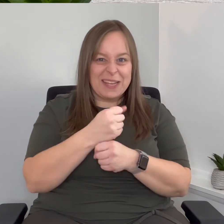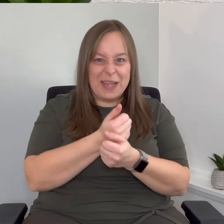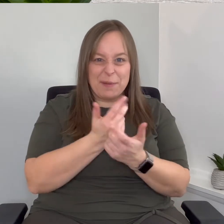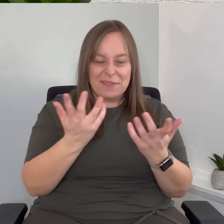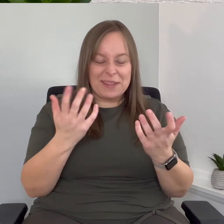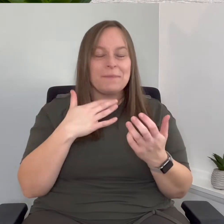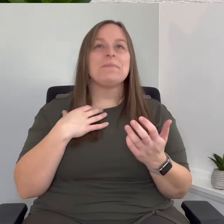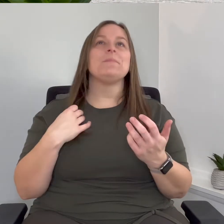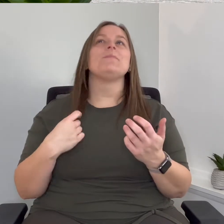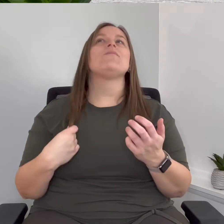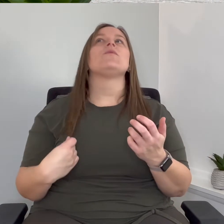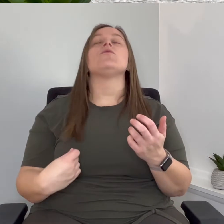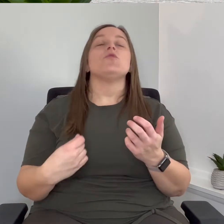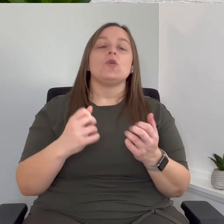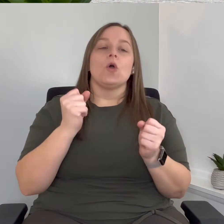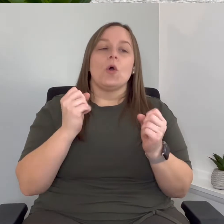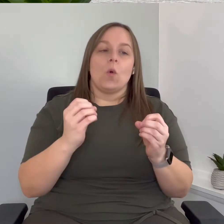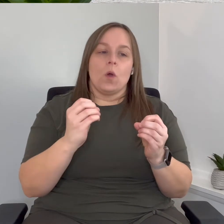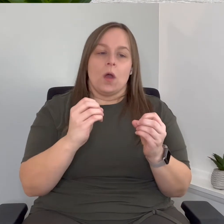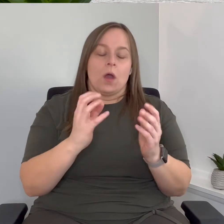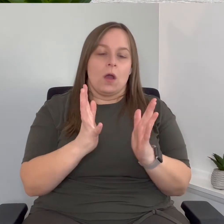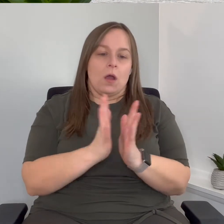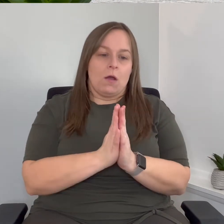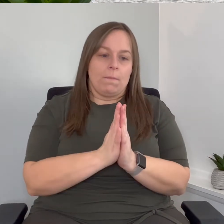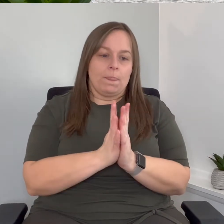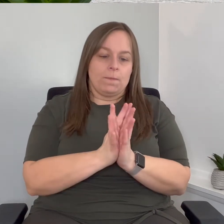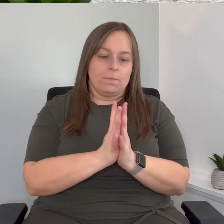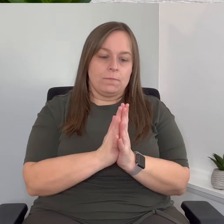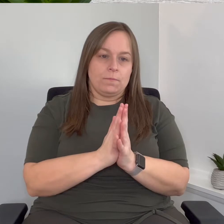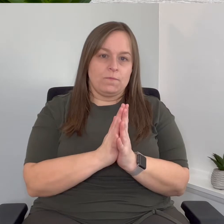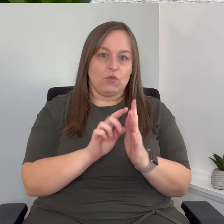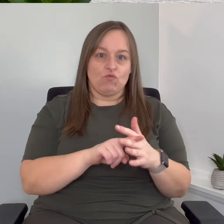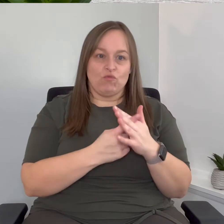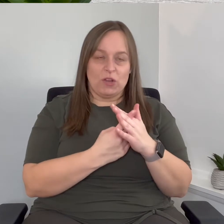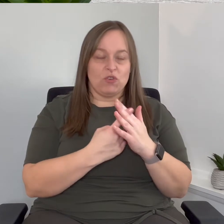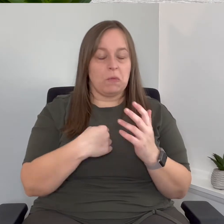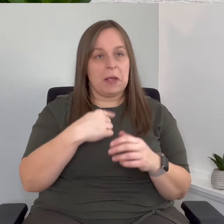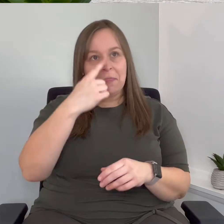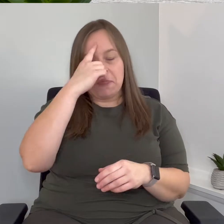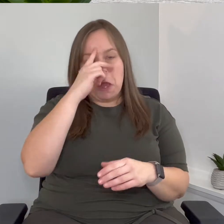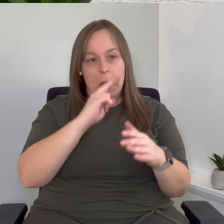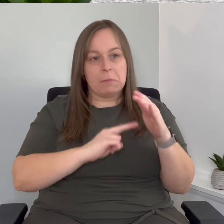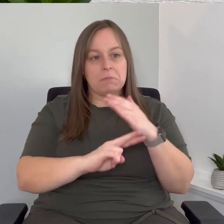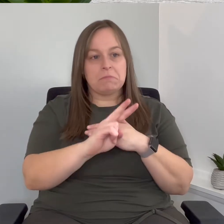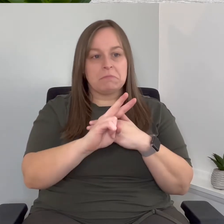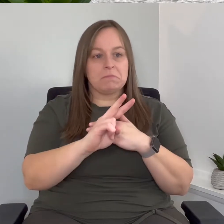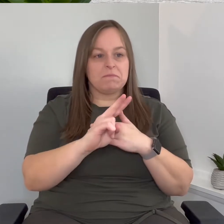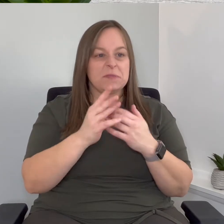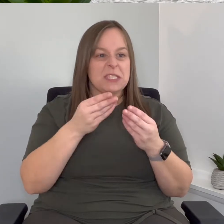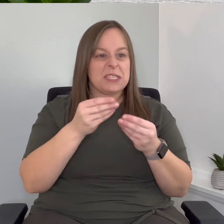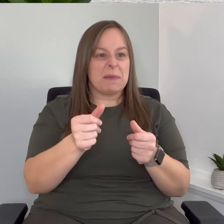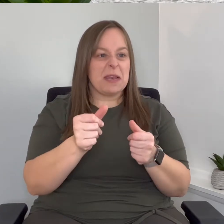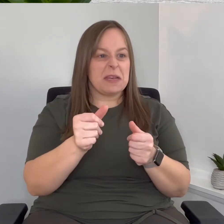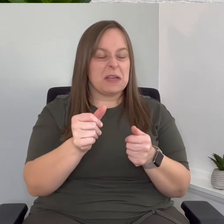so originally we thought we were going to be spending